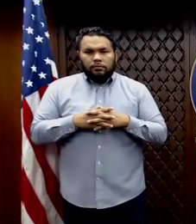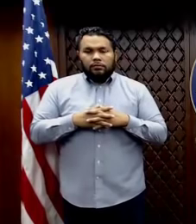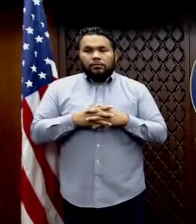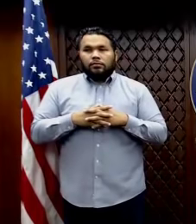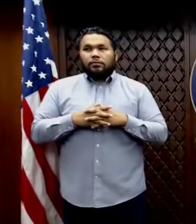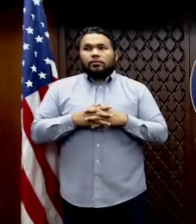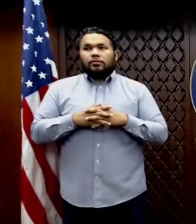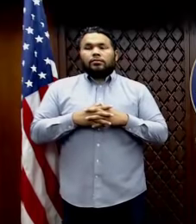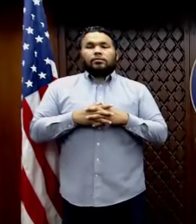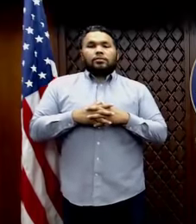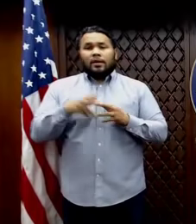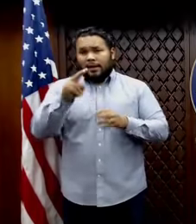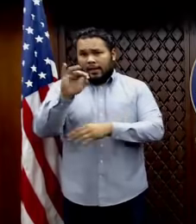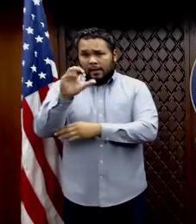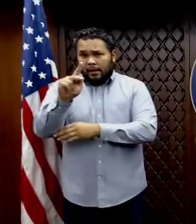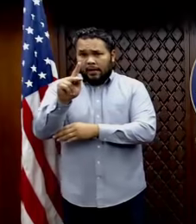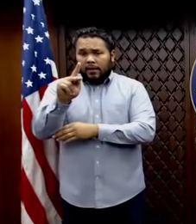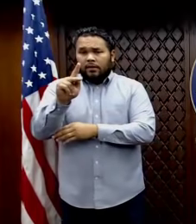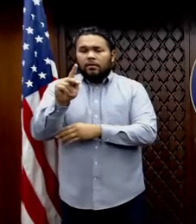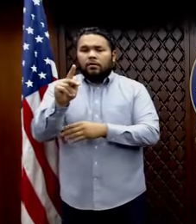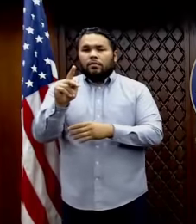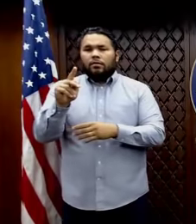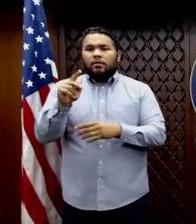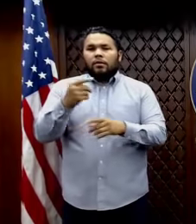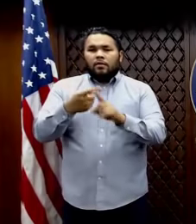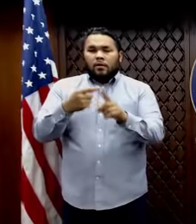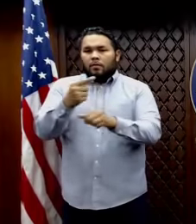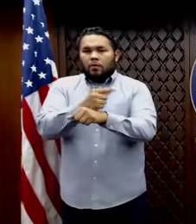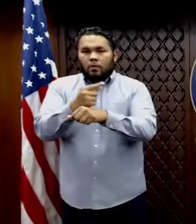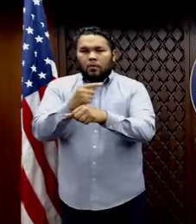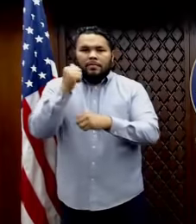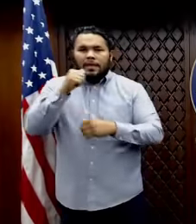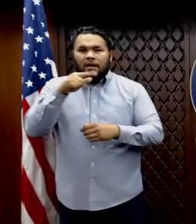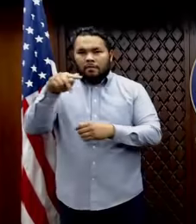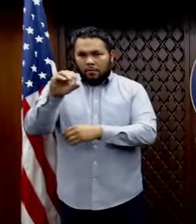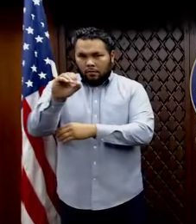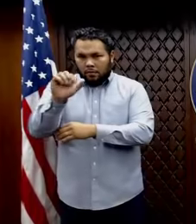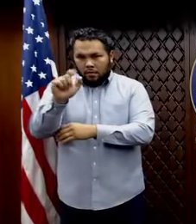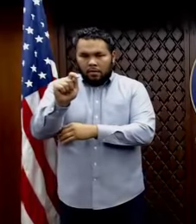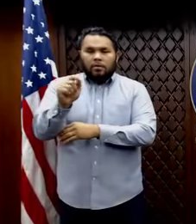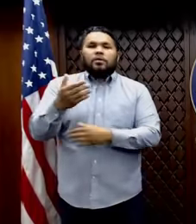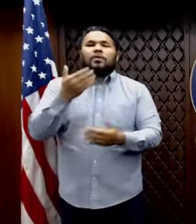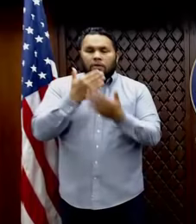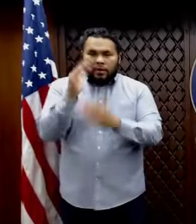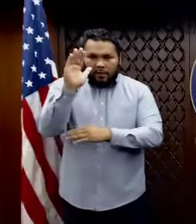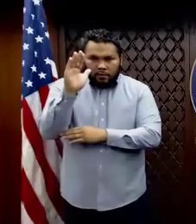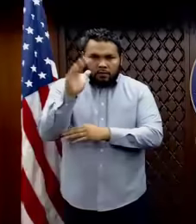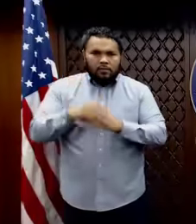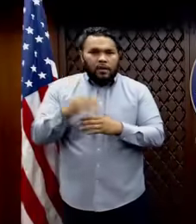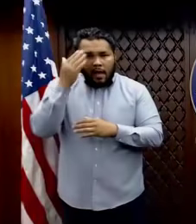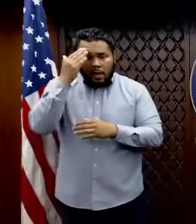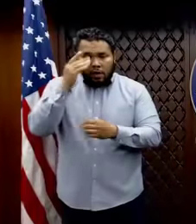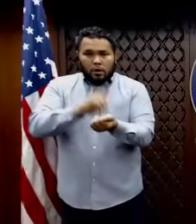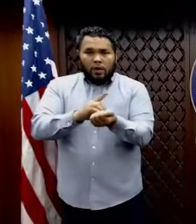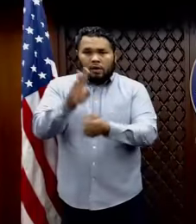Nick Delgado, Guam Daily Post. Thank you. Good afternoon, uh, governor. So, I know that Dr. Cordelia had mentioned a percentage of people